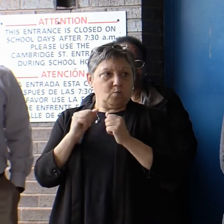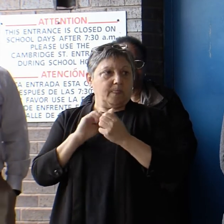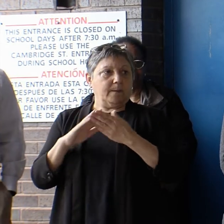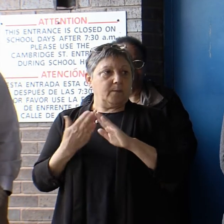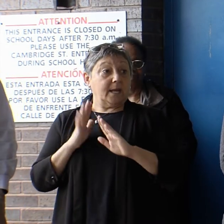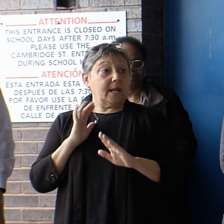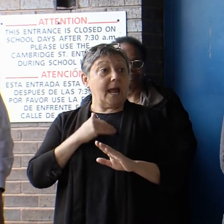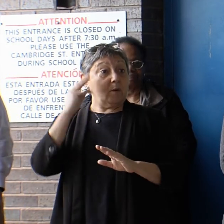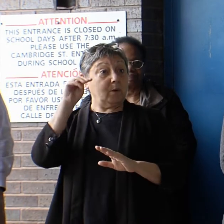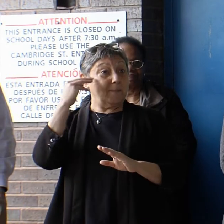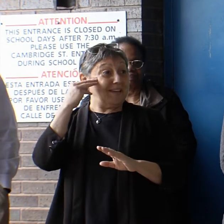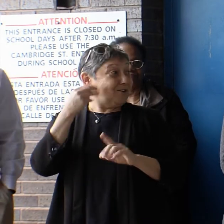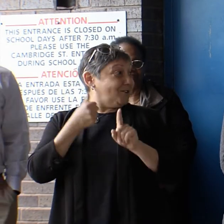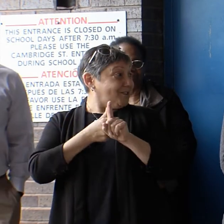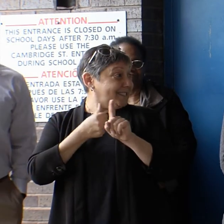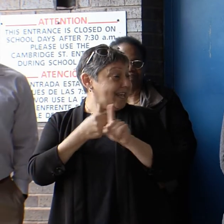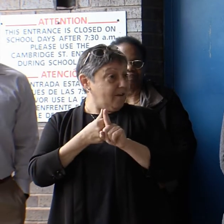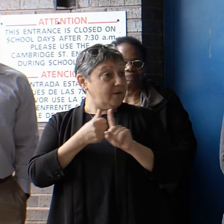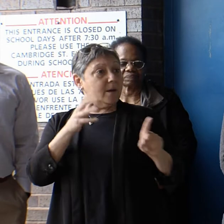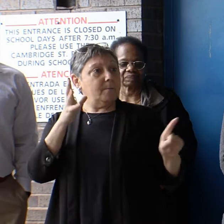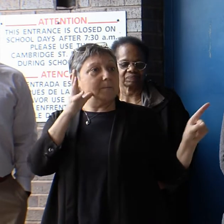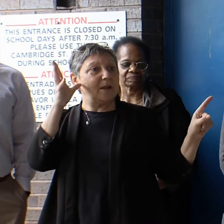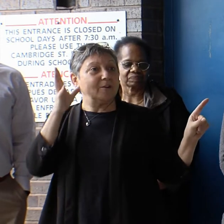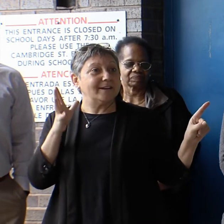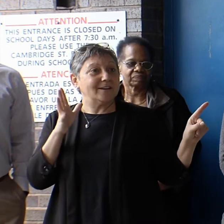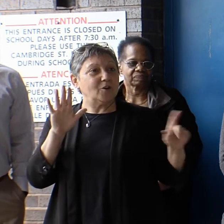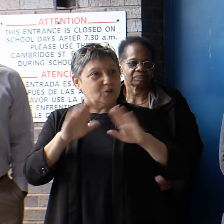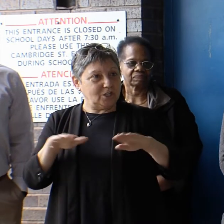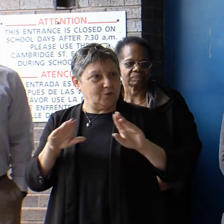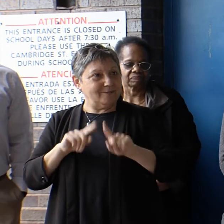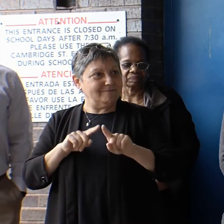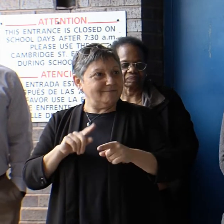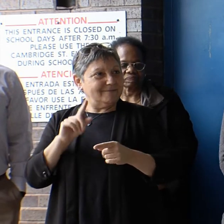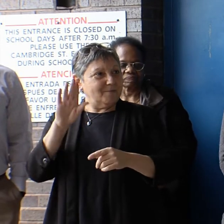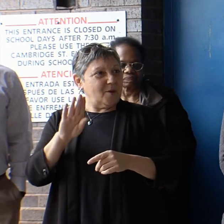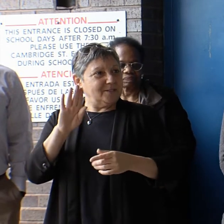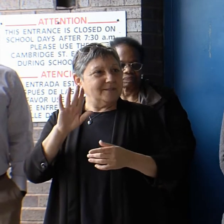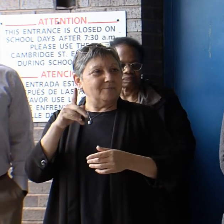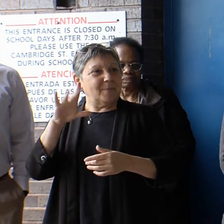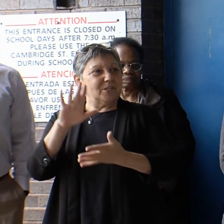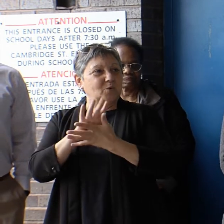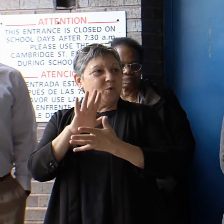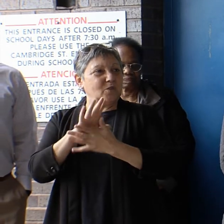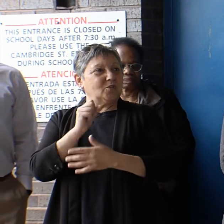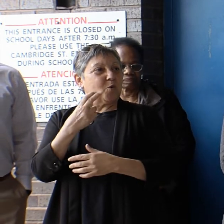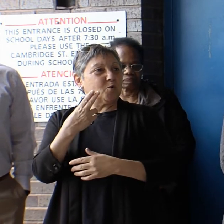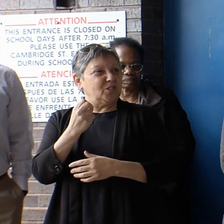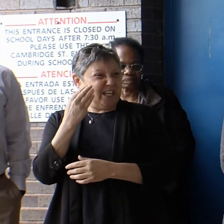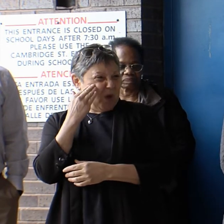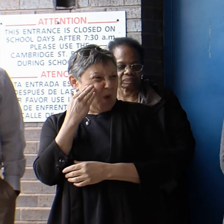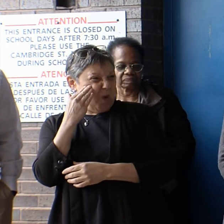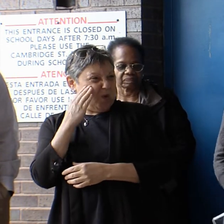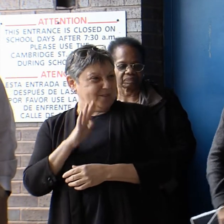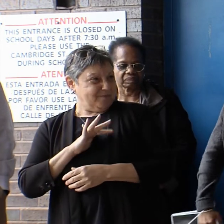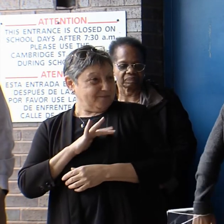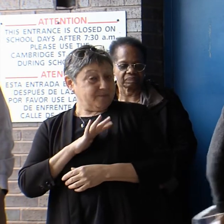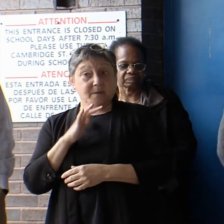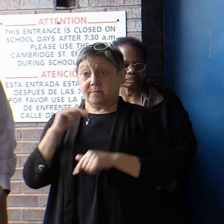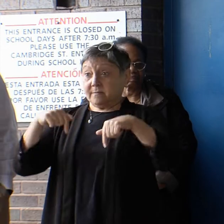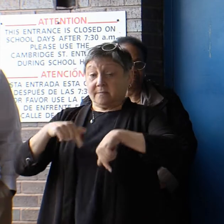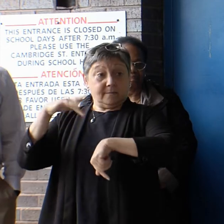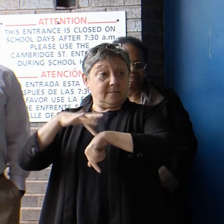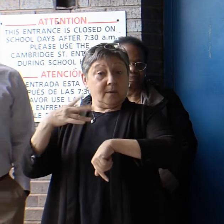mayor is a part of that community as a parent with children in Boston Public Schools, too. And being at the Horace Mann this morning especially